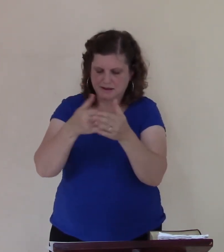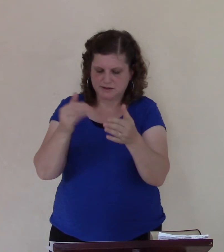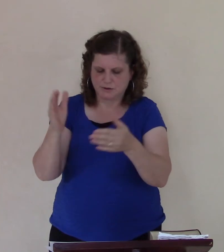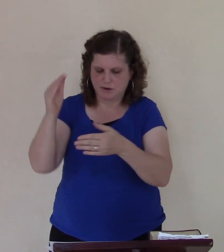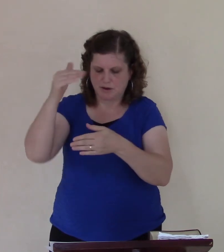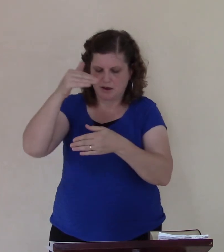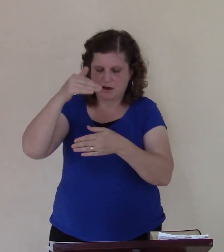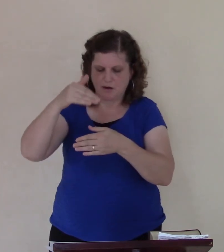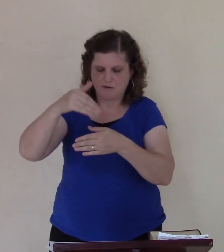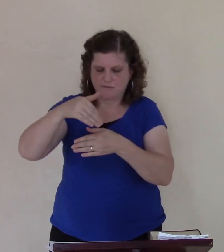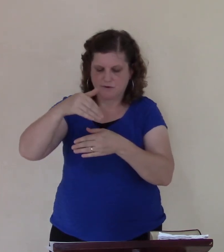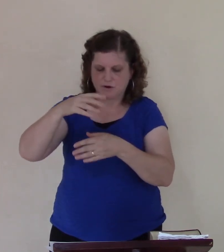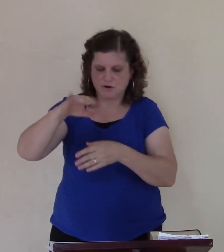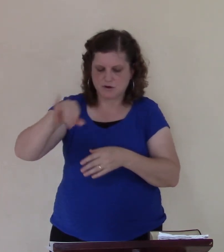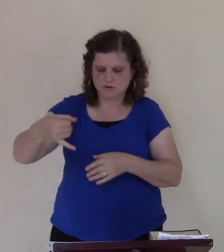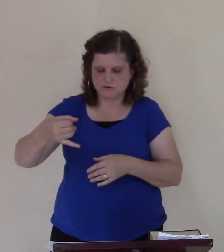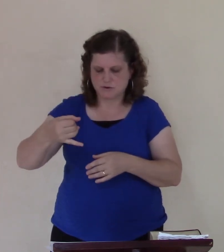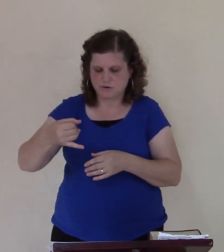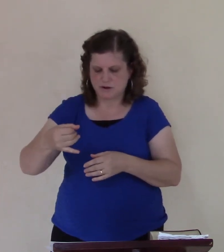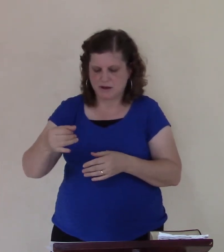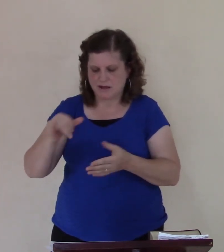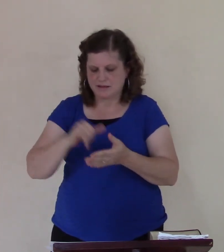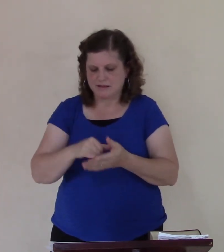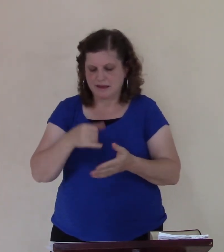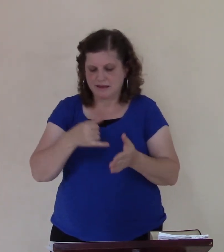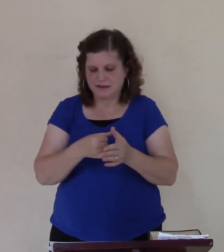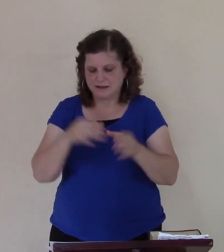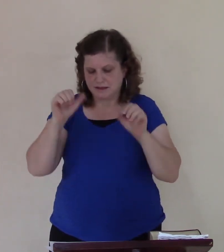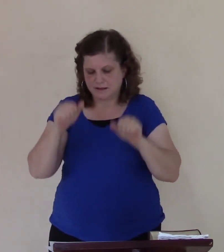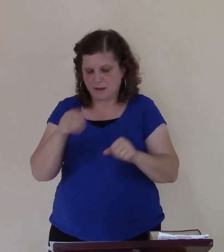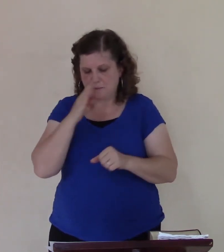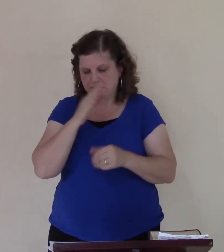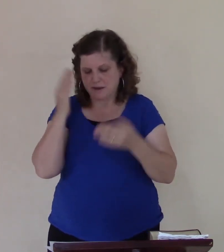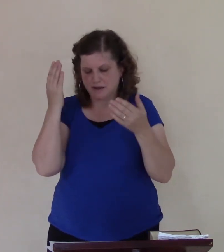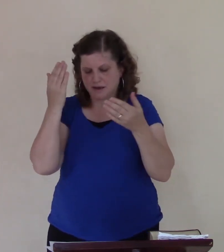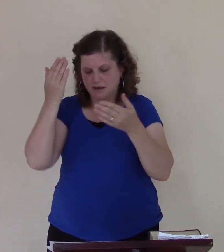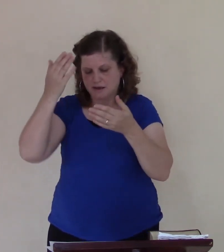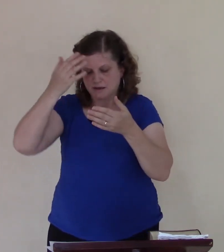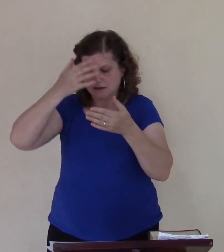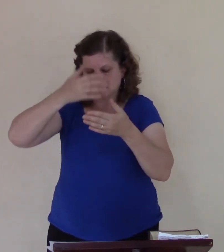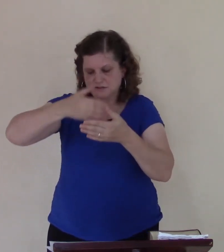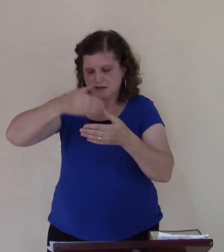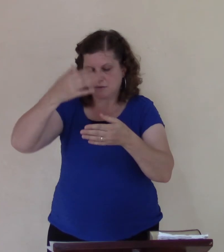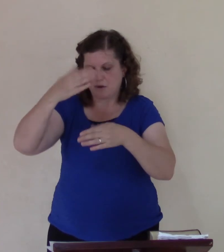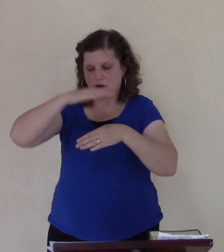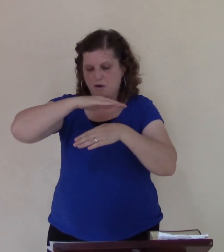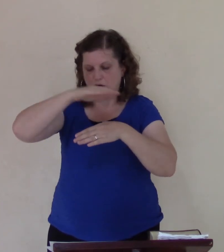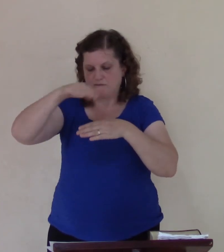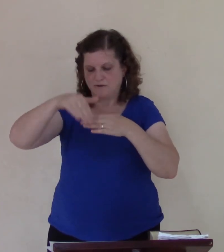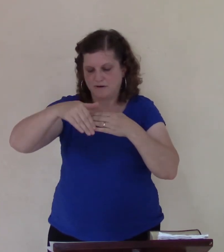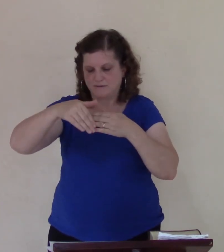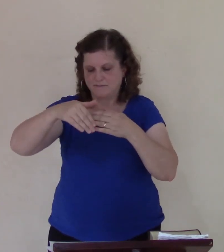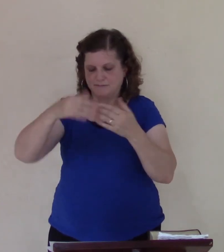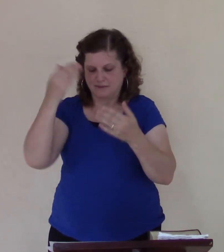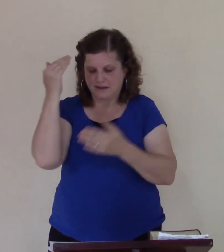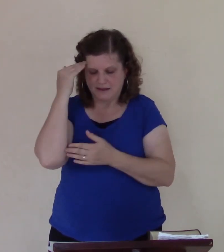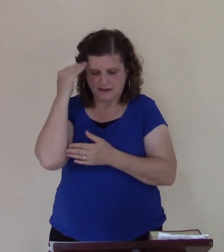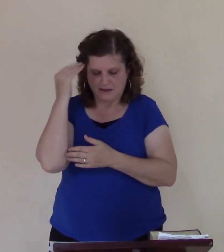him from his grief so Jonah was exceeding glad of the Lord and thanked God for it does it never say that Jonah thanked